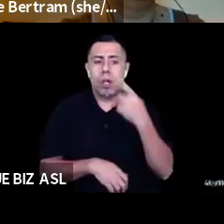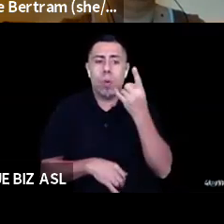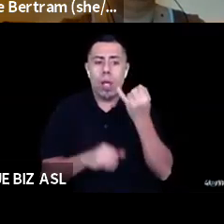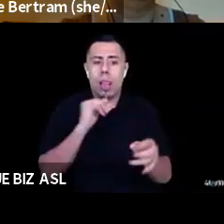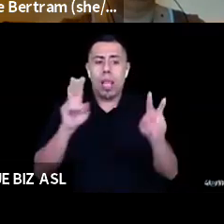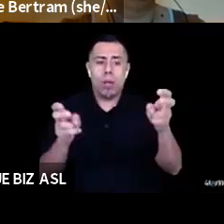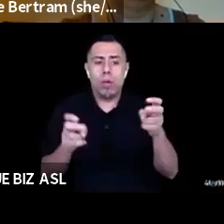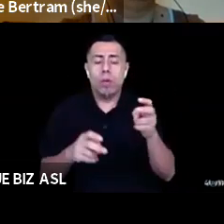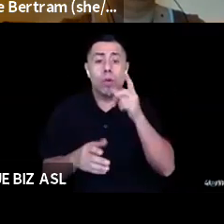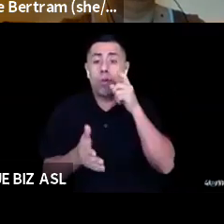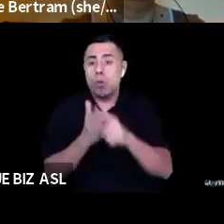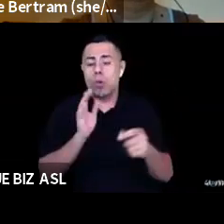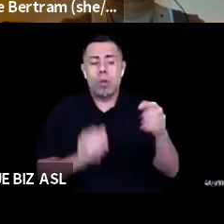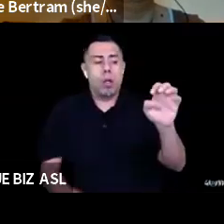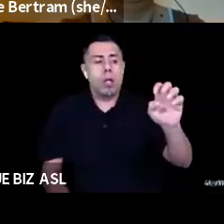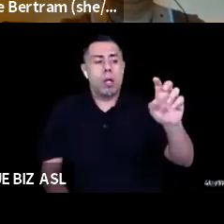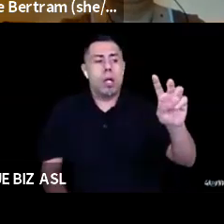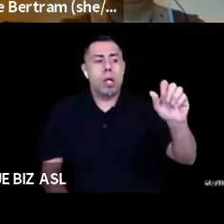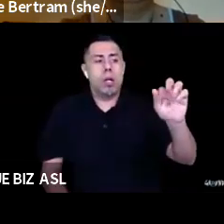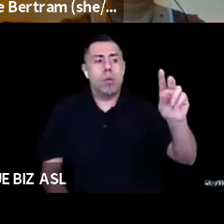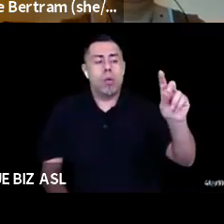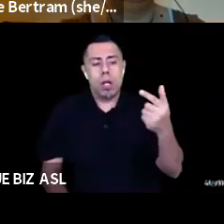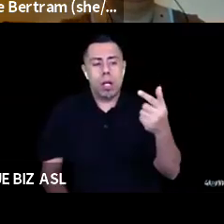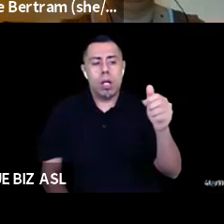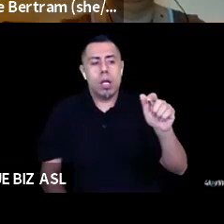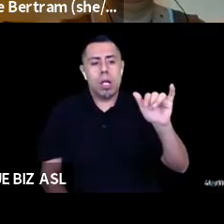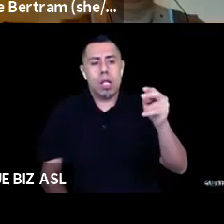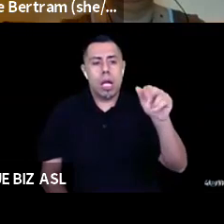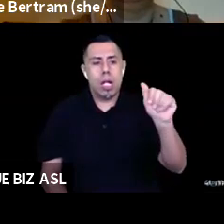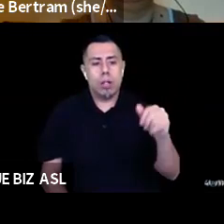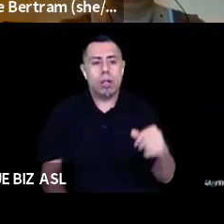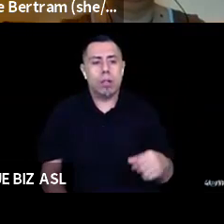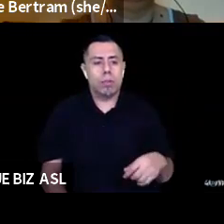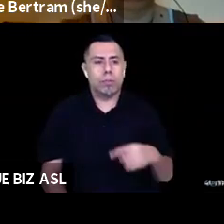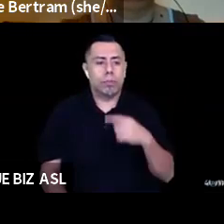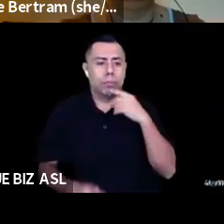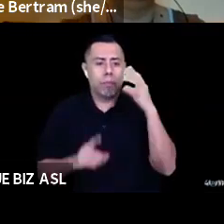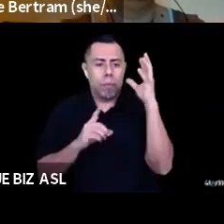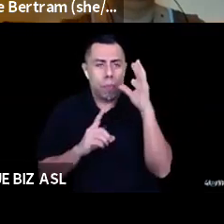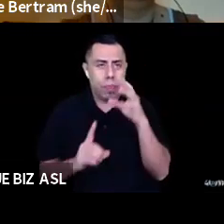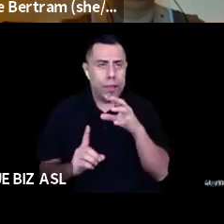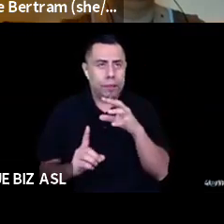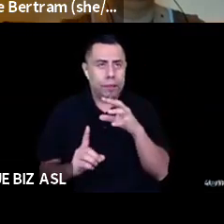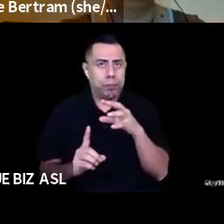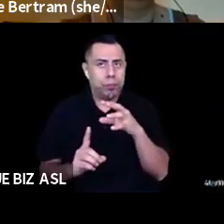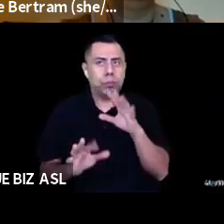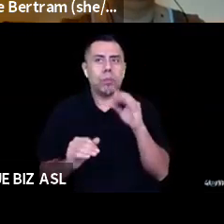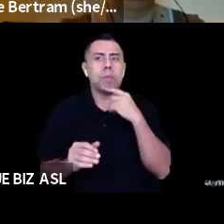Okay, highlighted in movement generations just transition zine quote the rights of human beings and the rights of